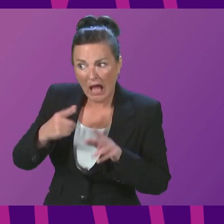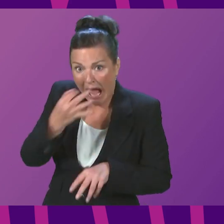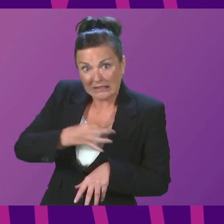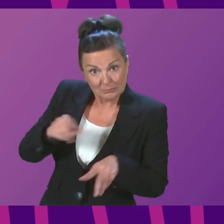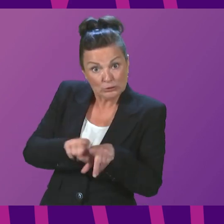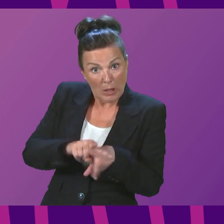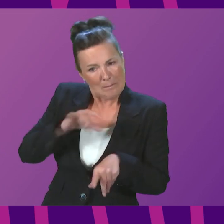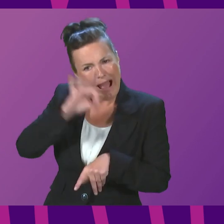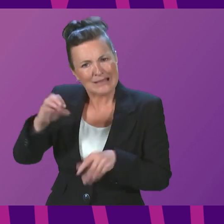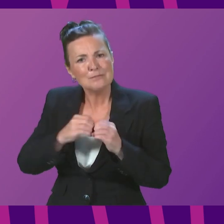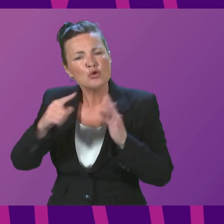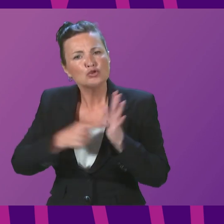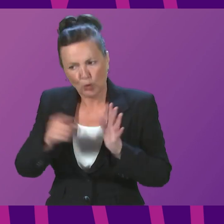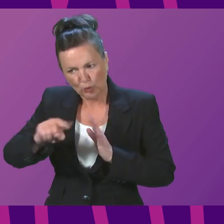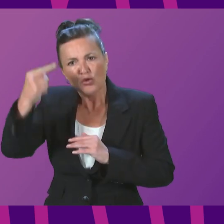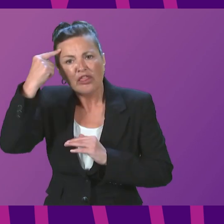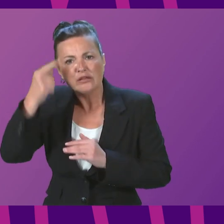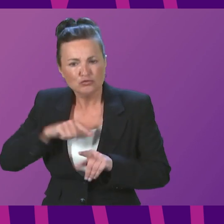Westminster. Douglas Ross.